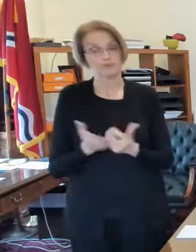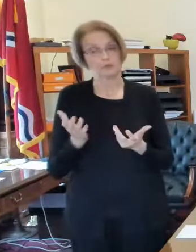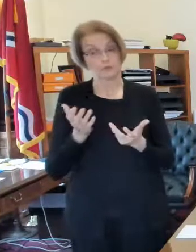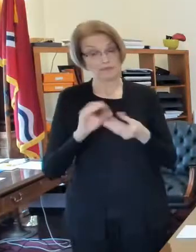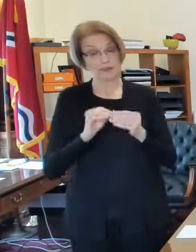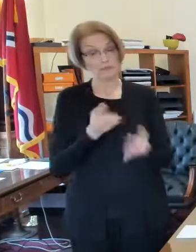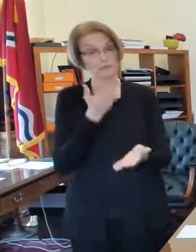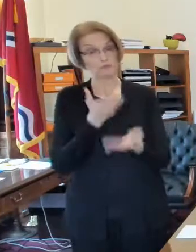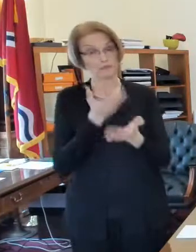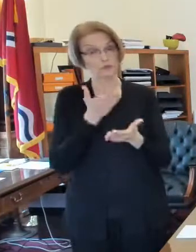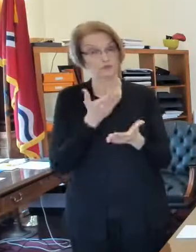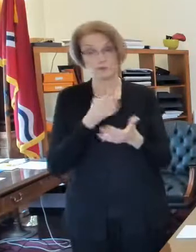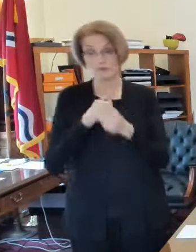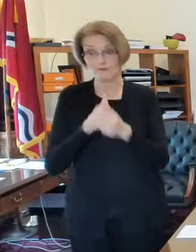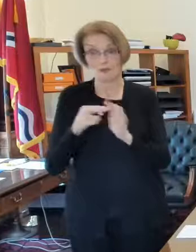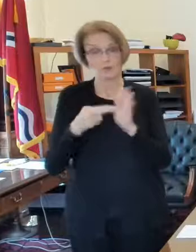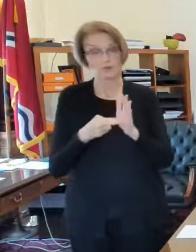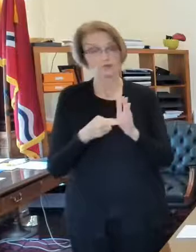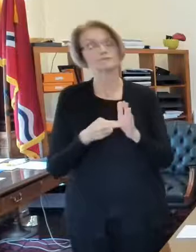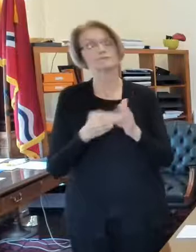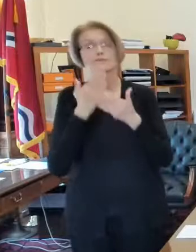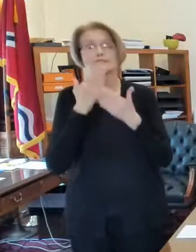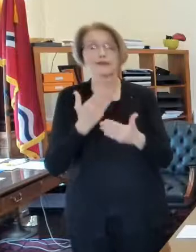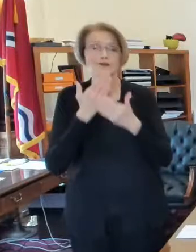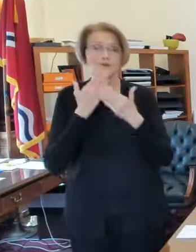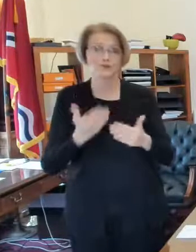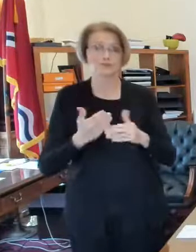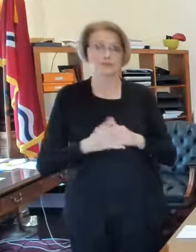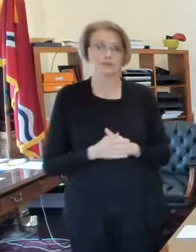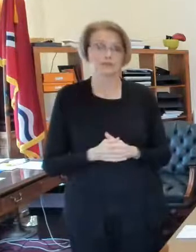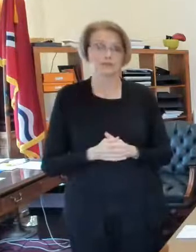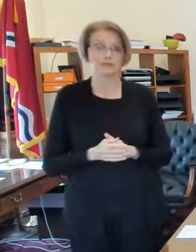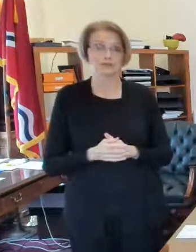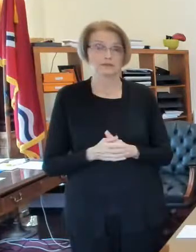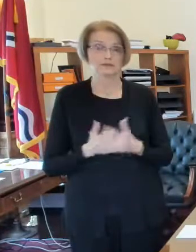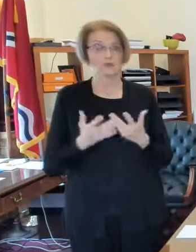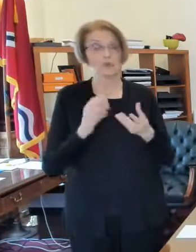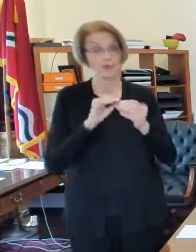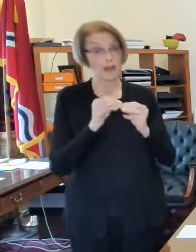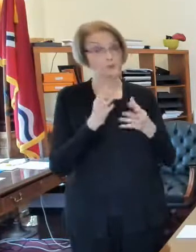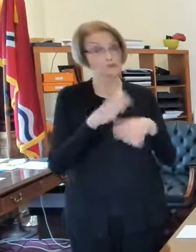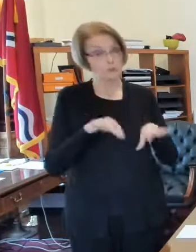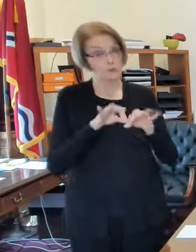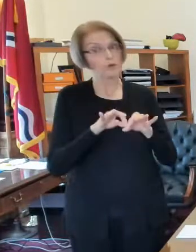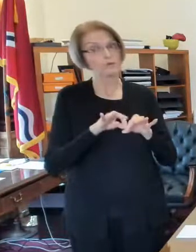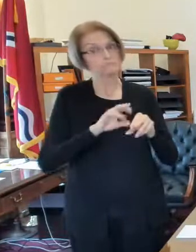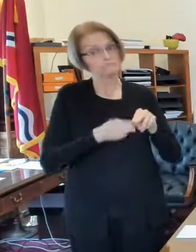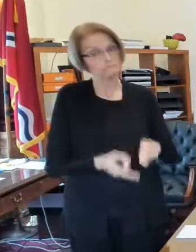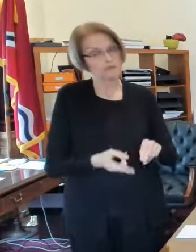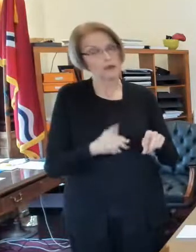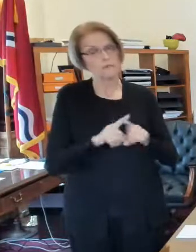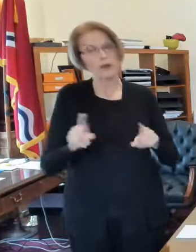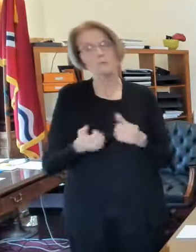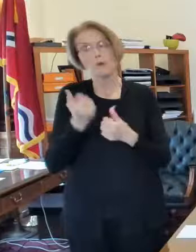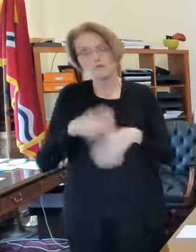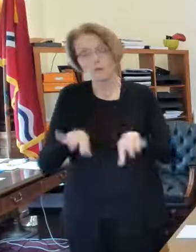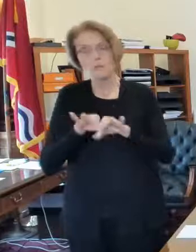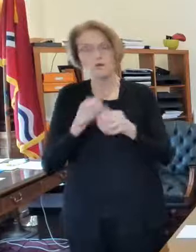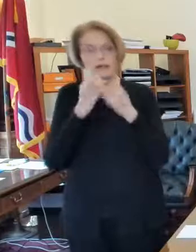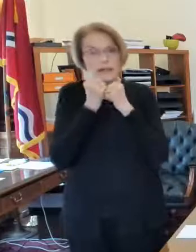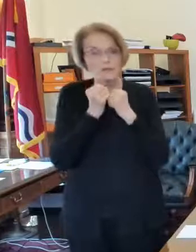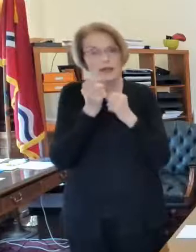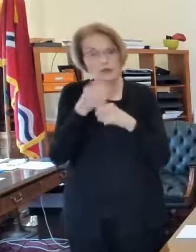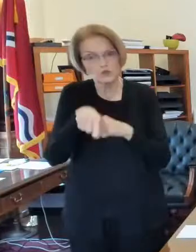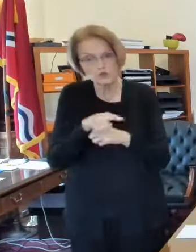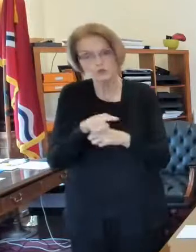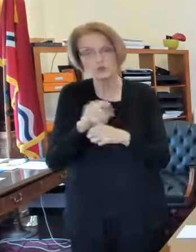appreciated not just because we care about the numbers but mostly because we care about you we care about your neighbors we care about your